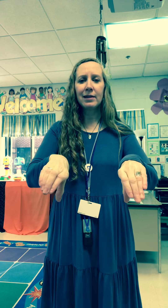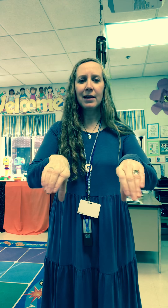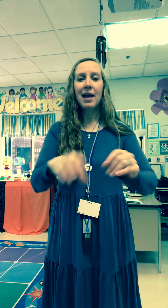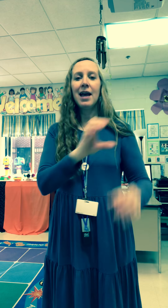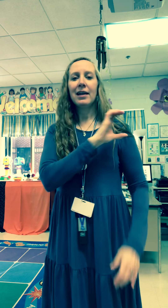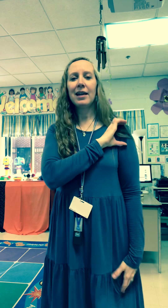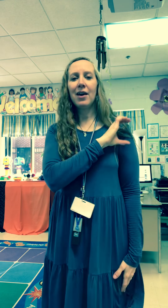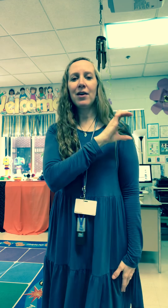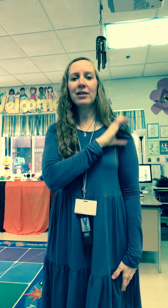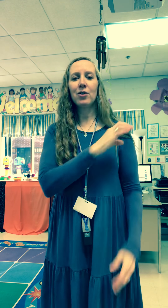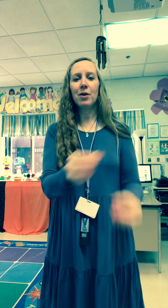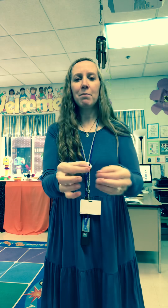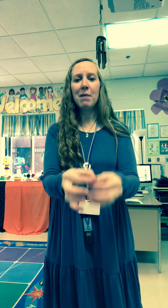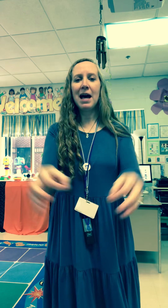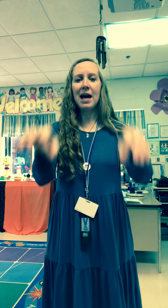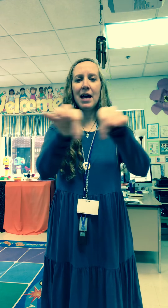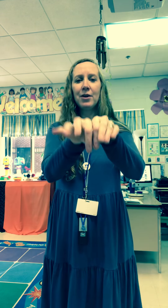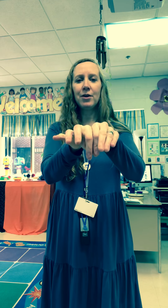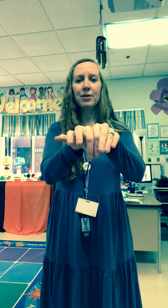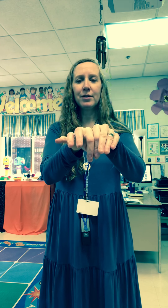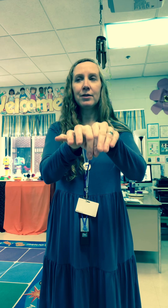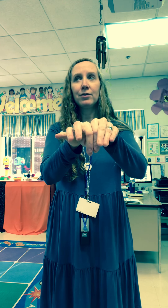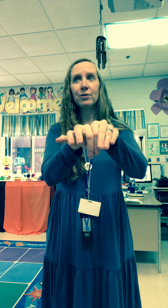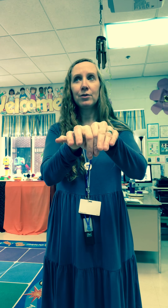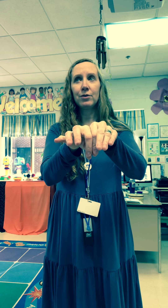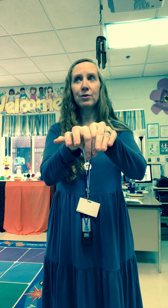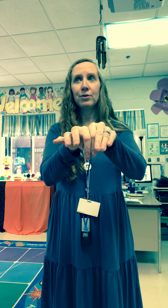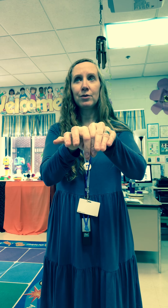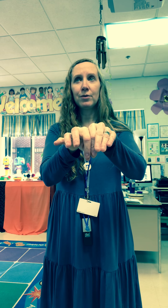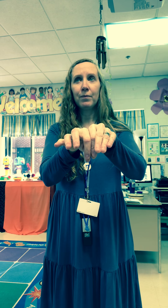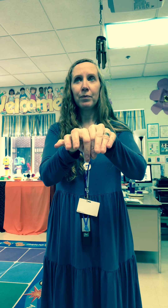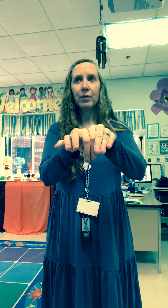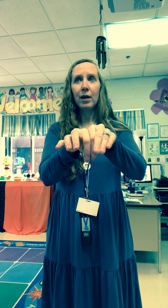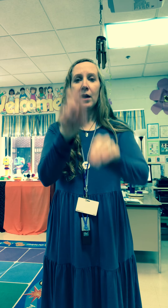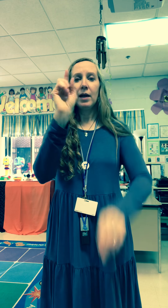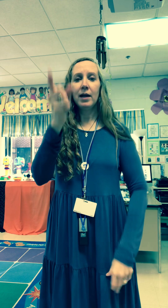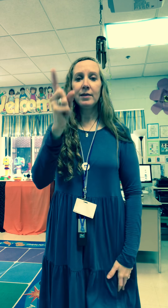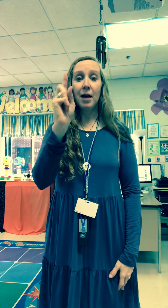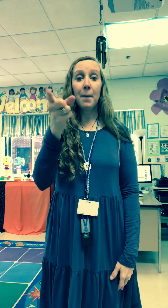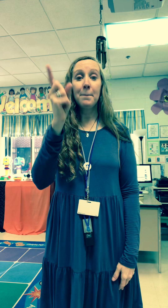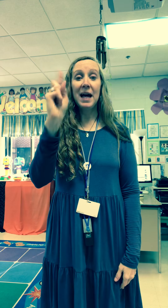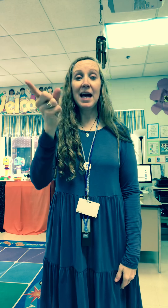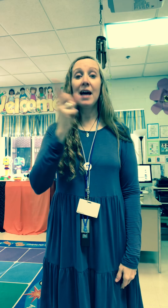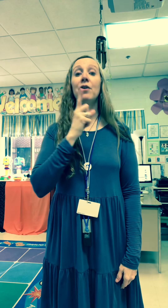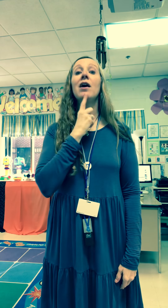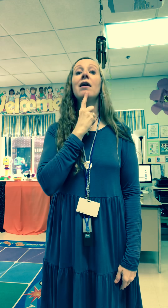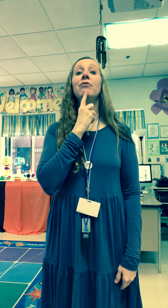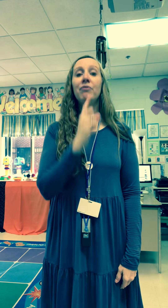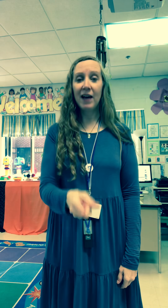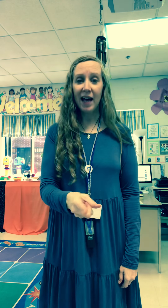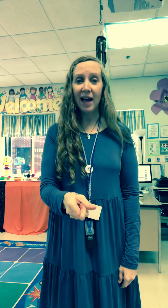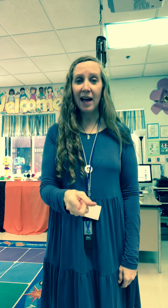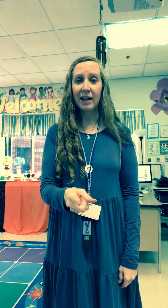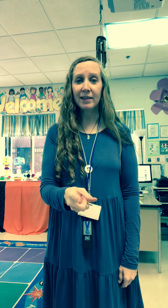character matters it's a matter of fact